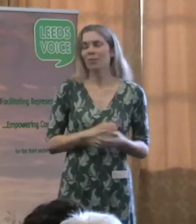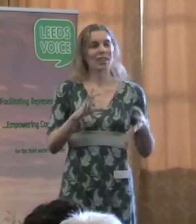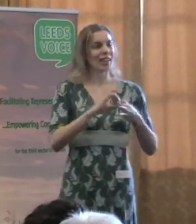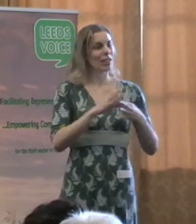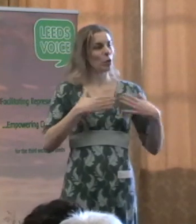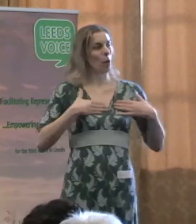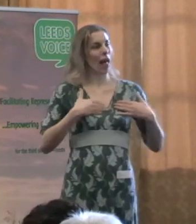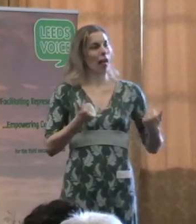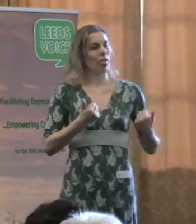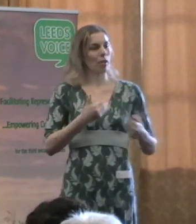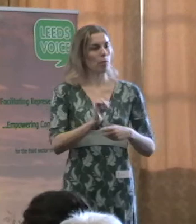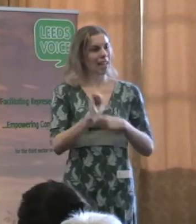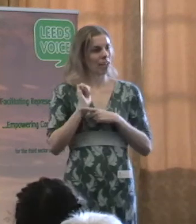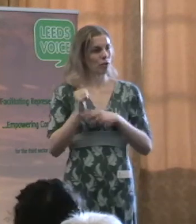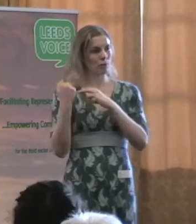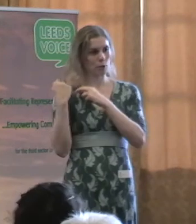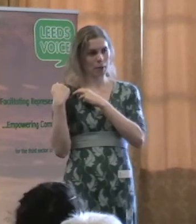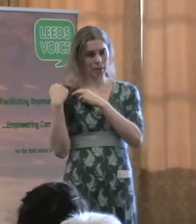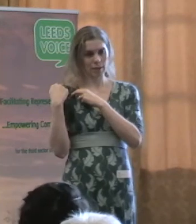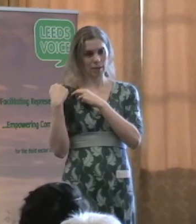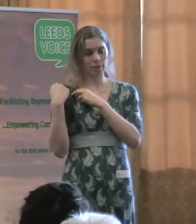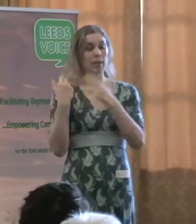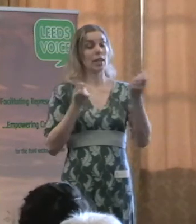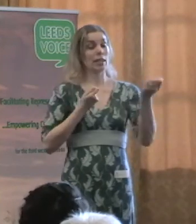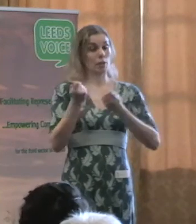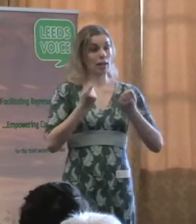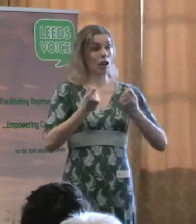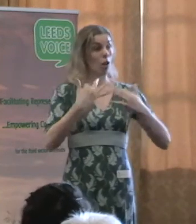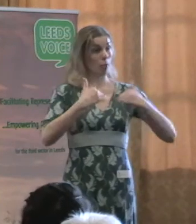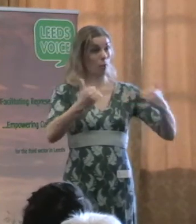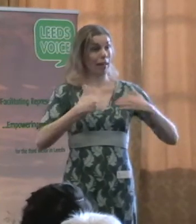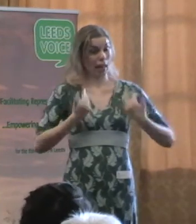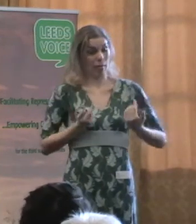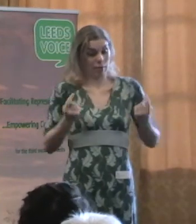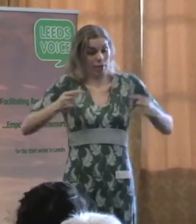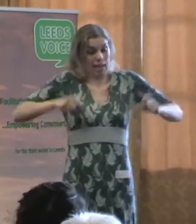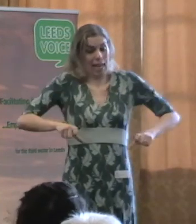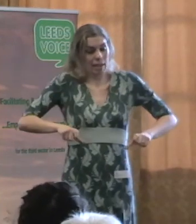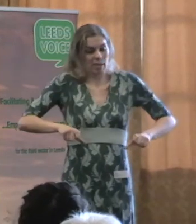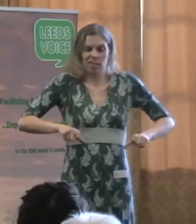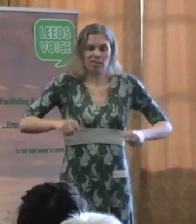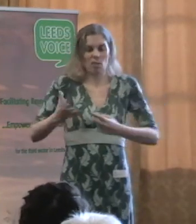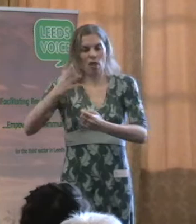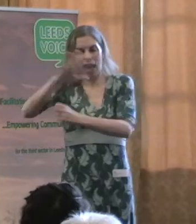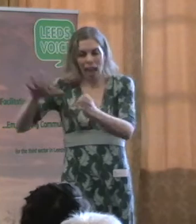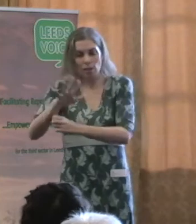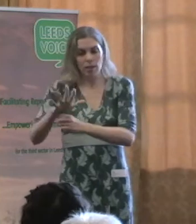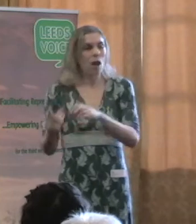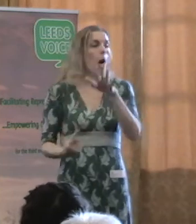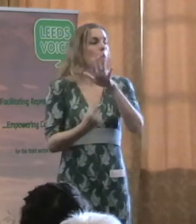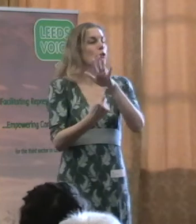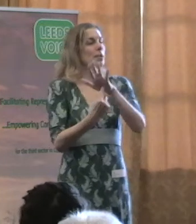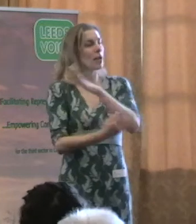responsibilities. For the Durham's public health, here in Leeds and elsewhere will be the principal advisor on